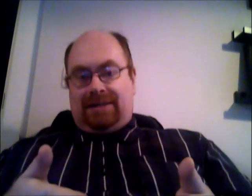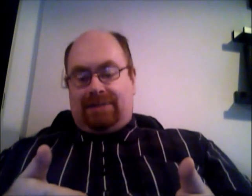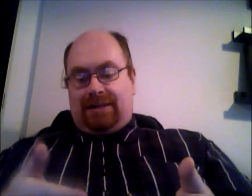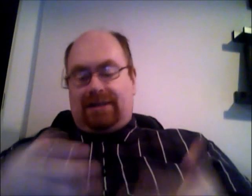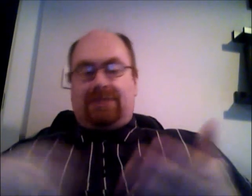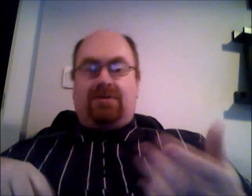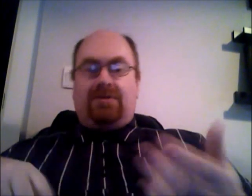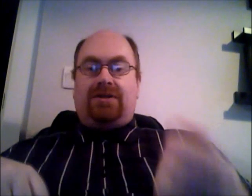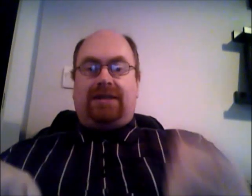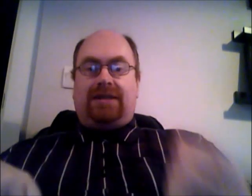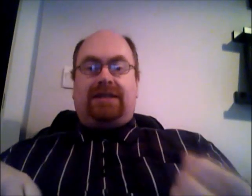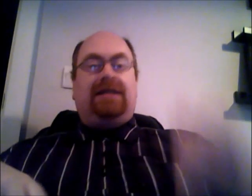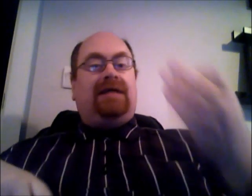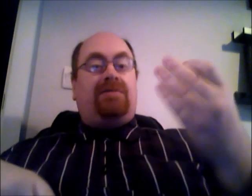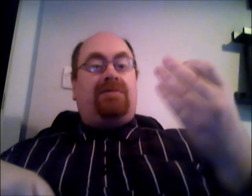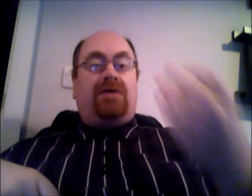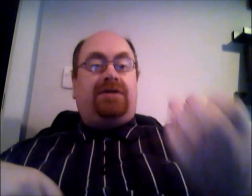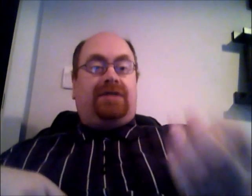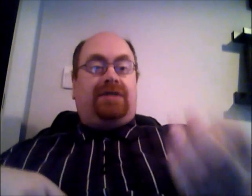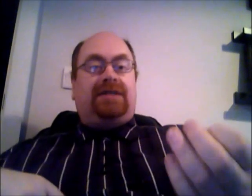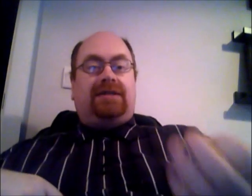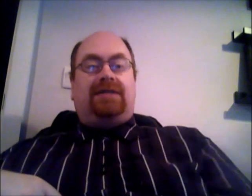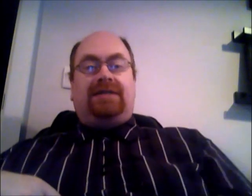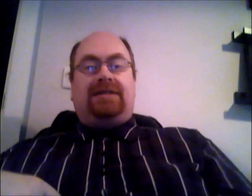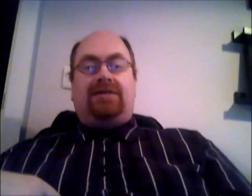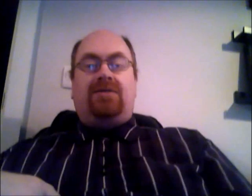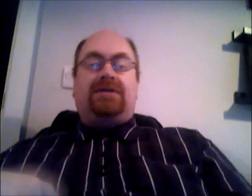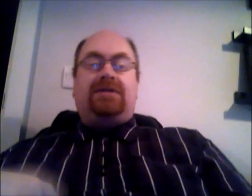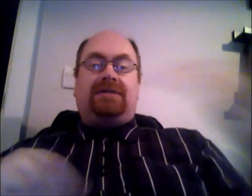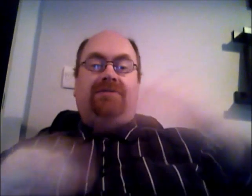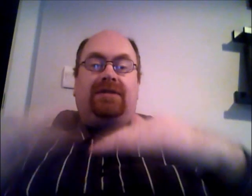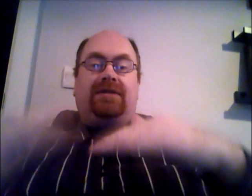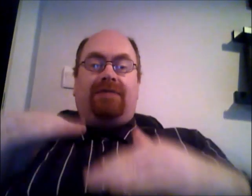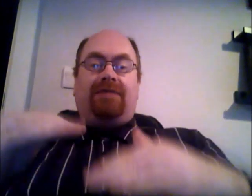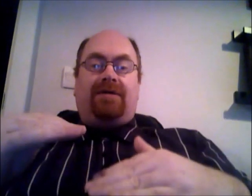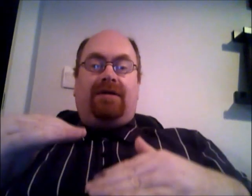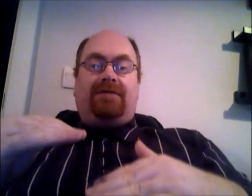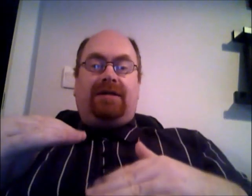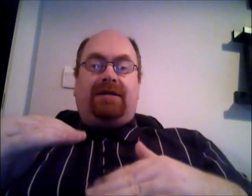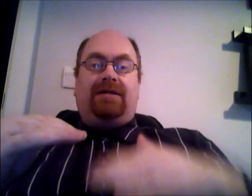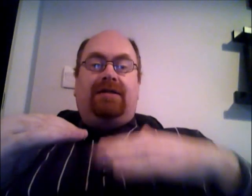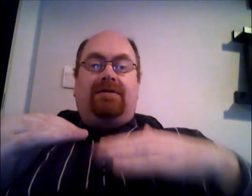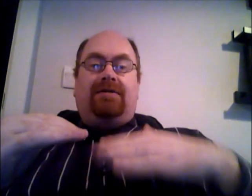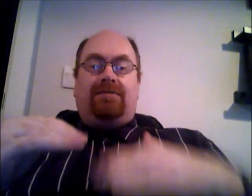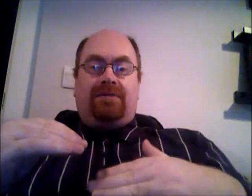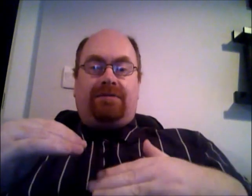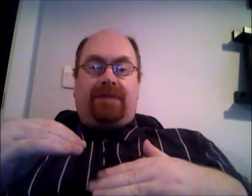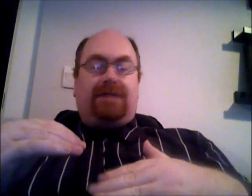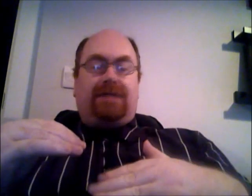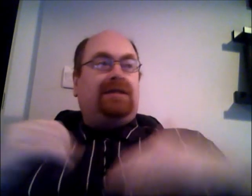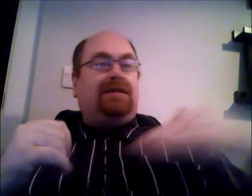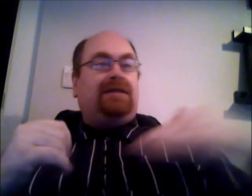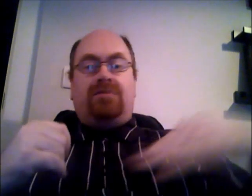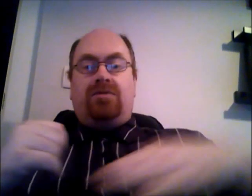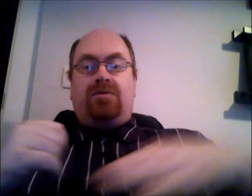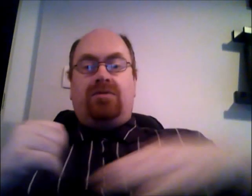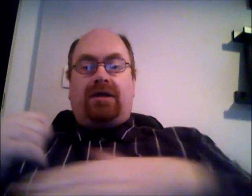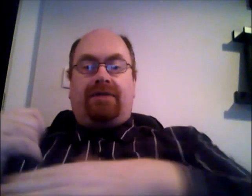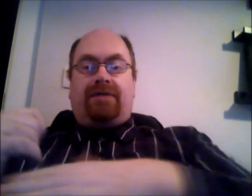done it's water dredging what water dredging does is lowers the level of the riverbed so more water can flow